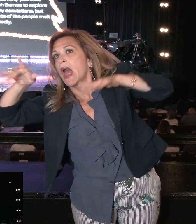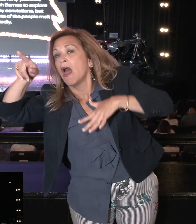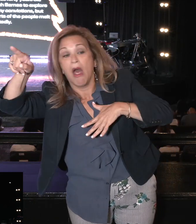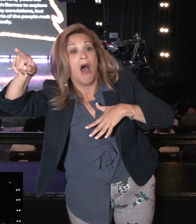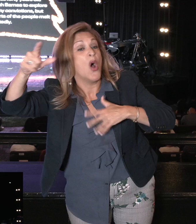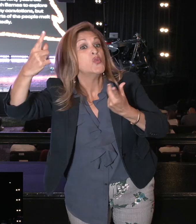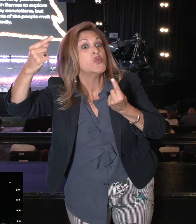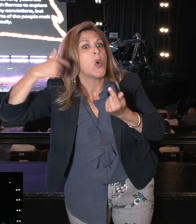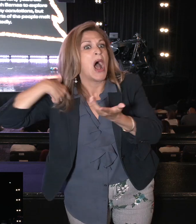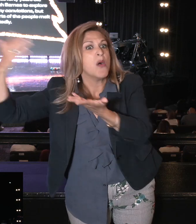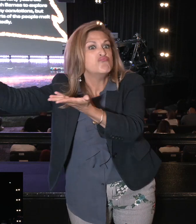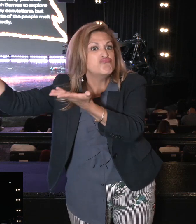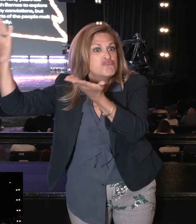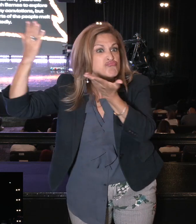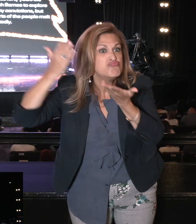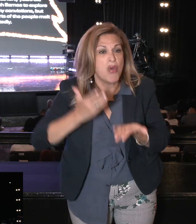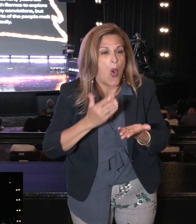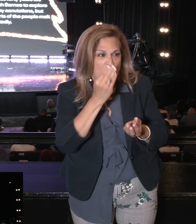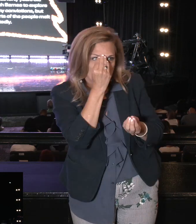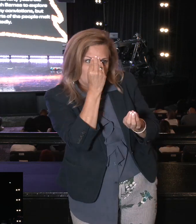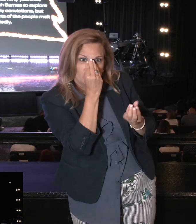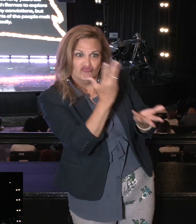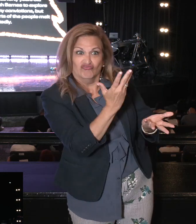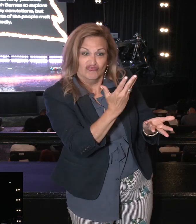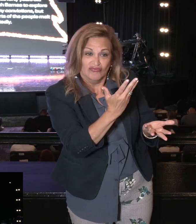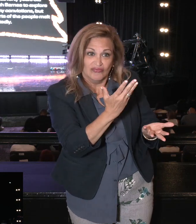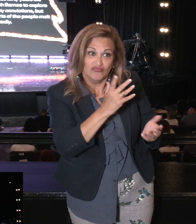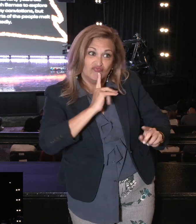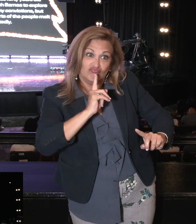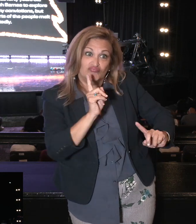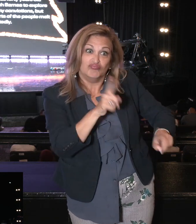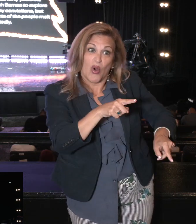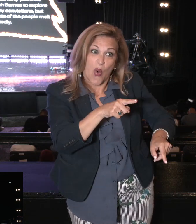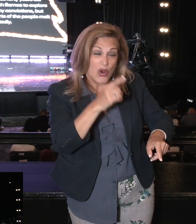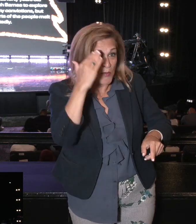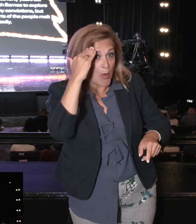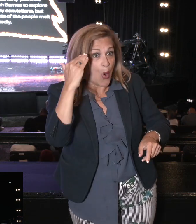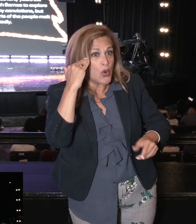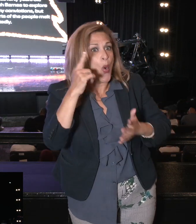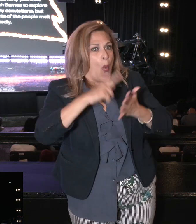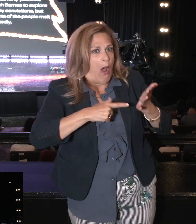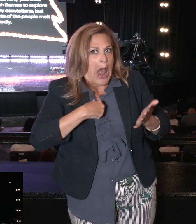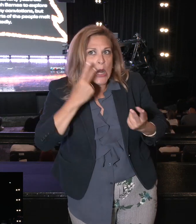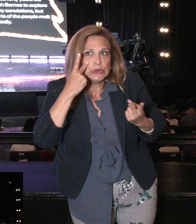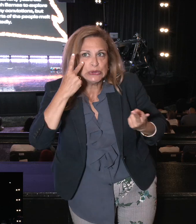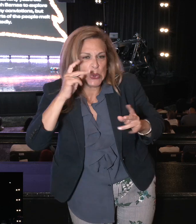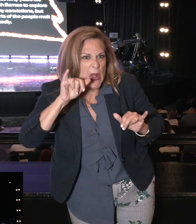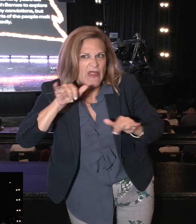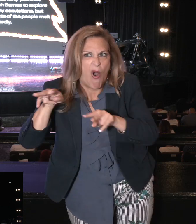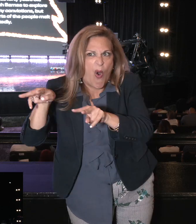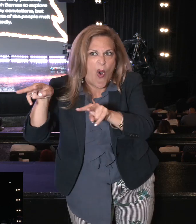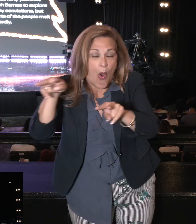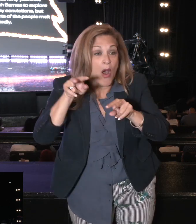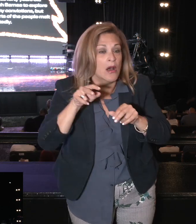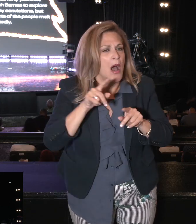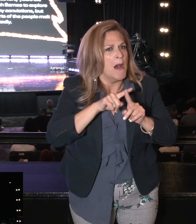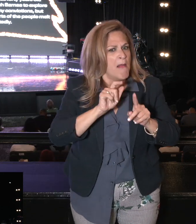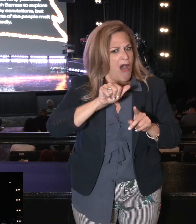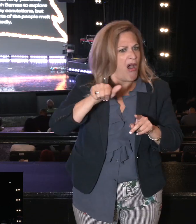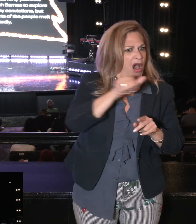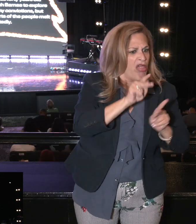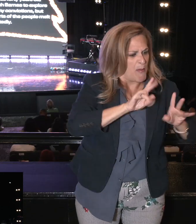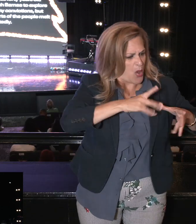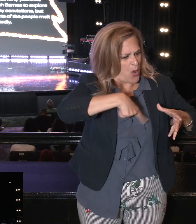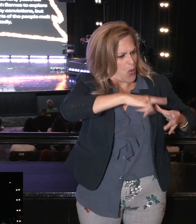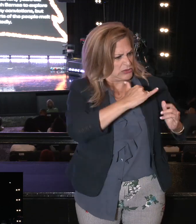I brought him back a report according to my convictions, but my fellow Israelites who went up with me and